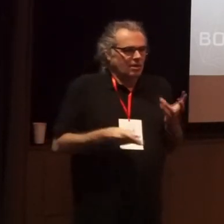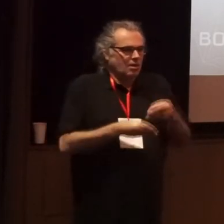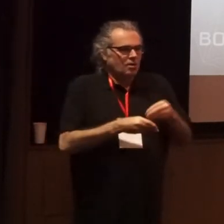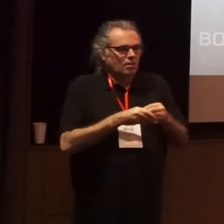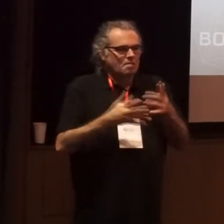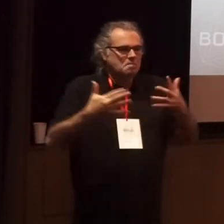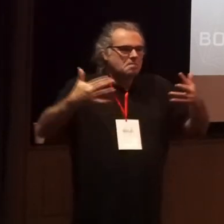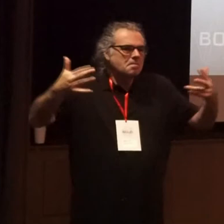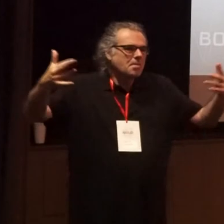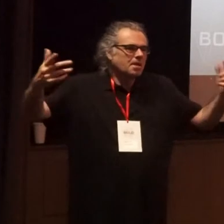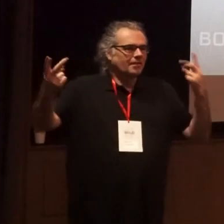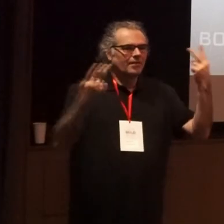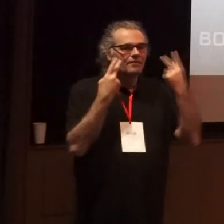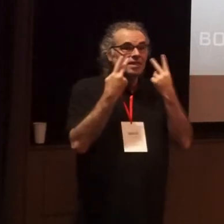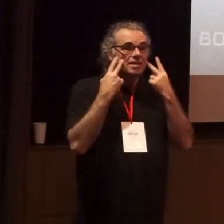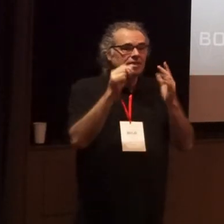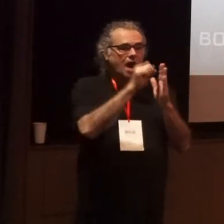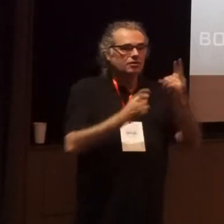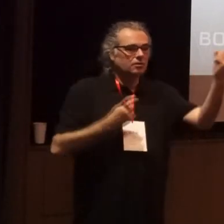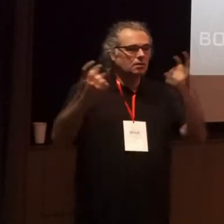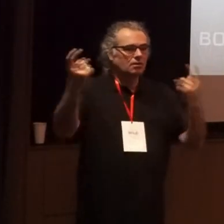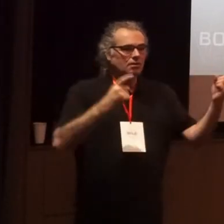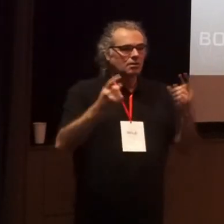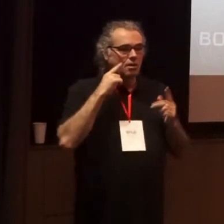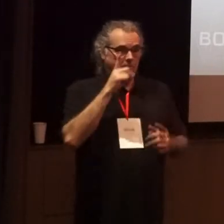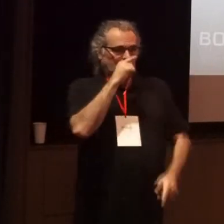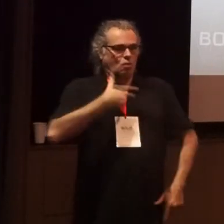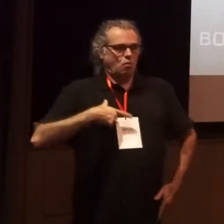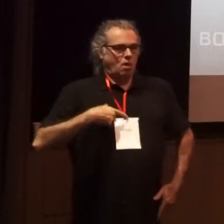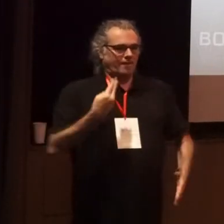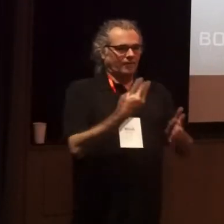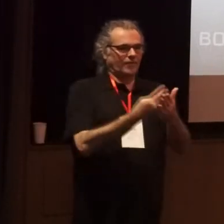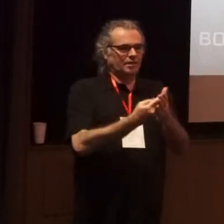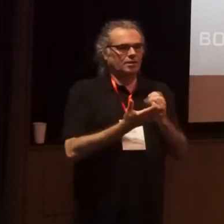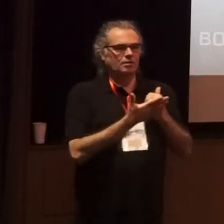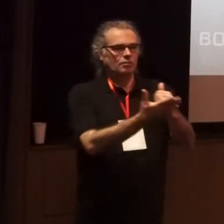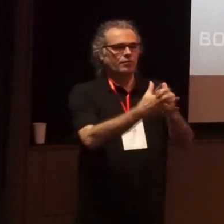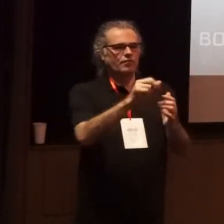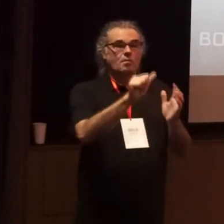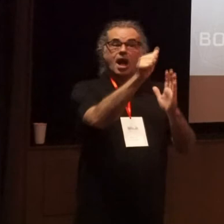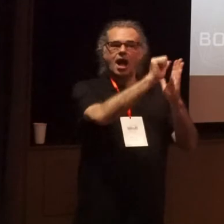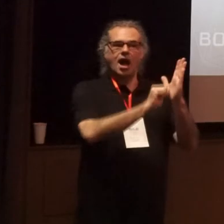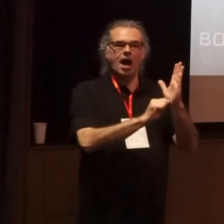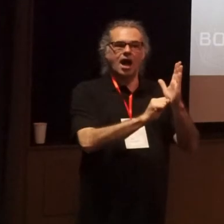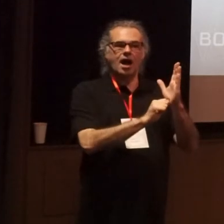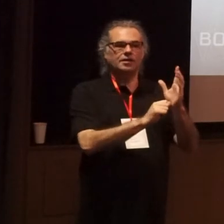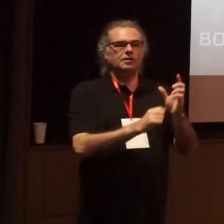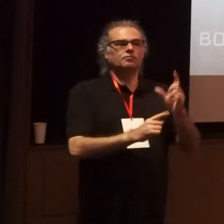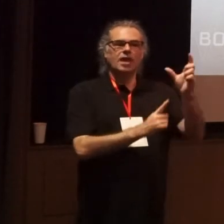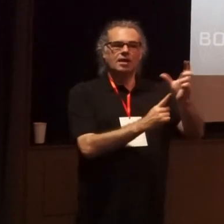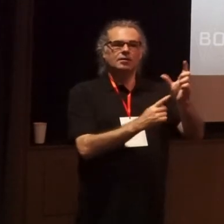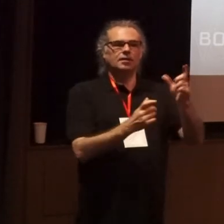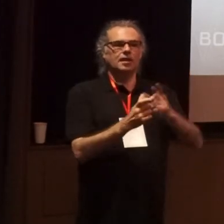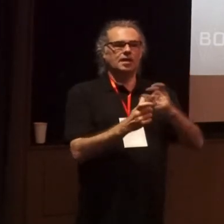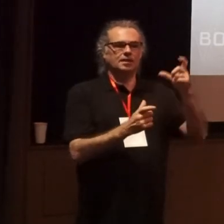a large number of visiting artists and that's made possible with funding support from Arts ACT we're